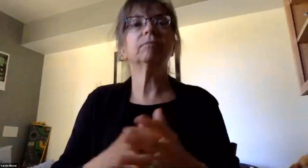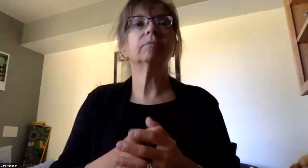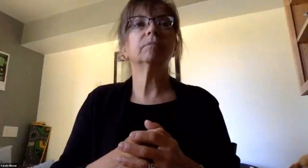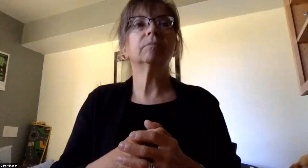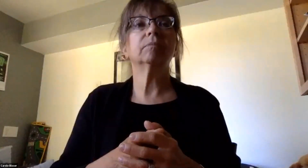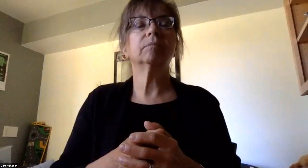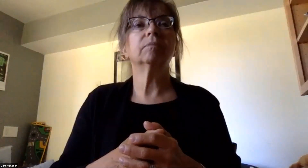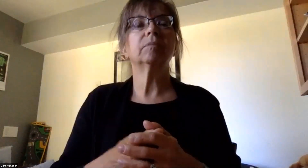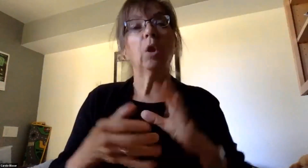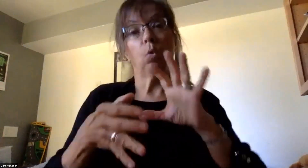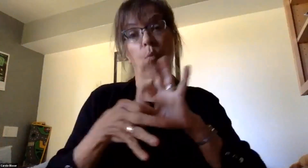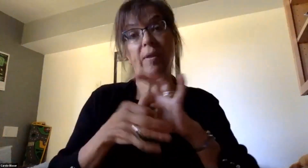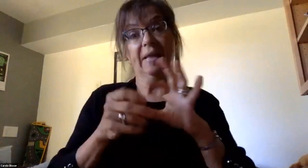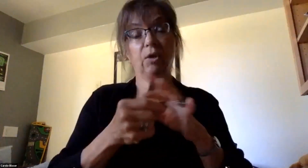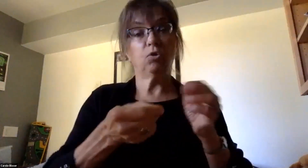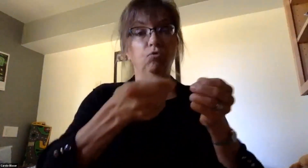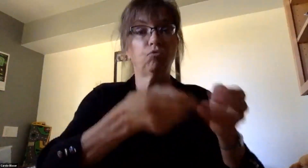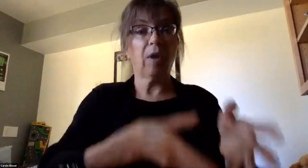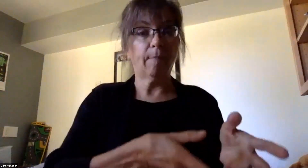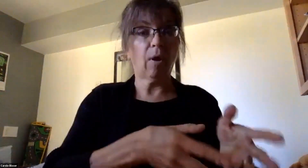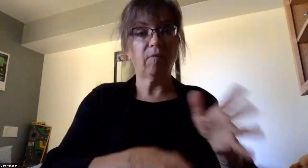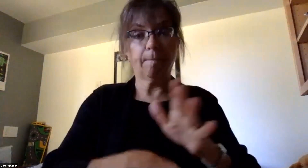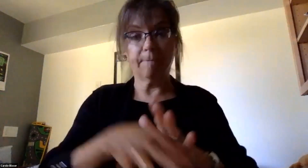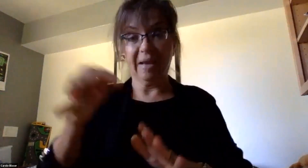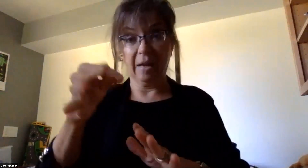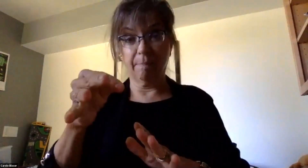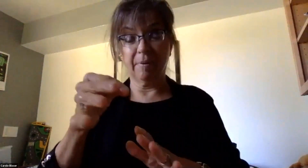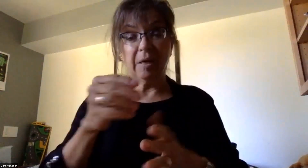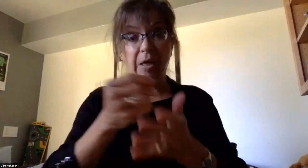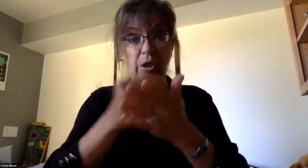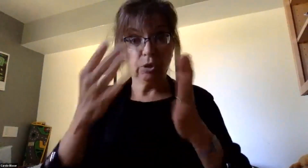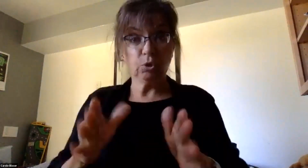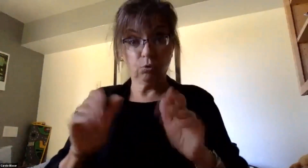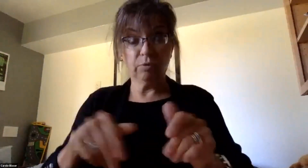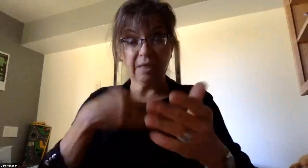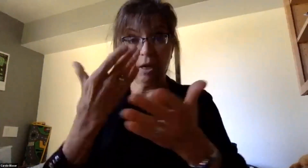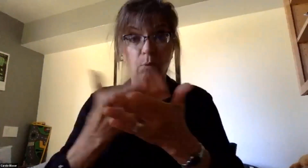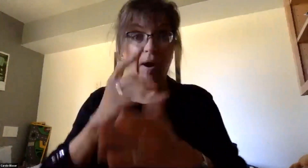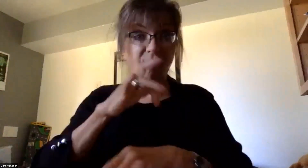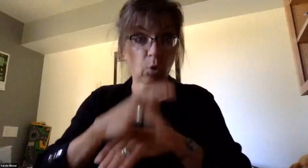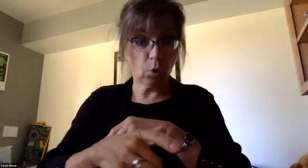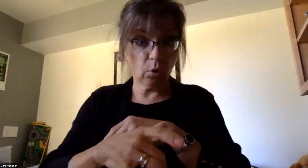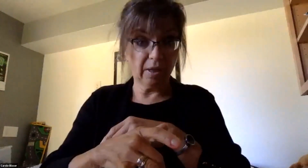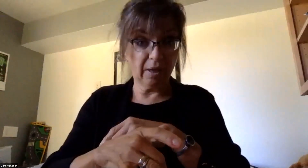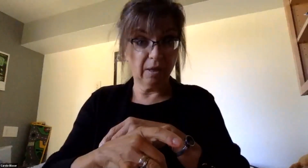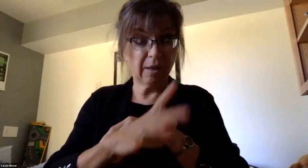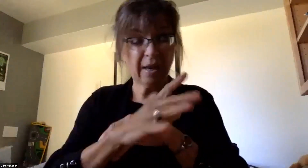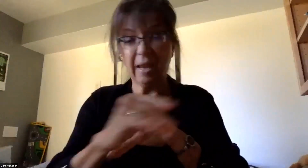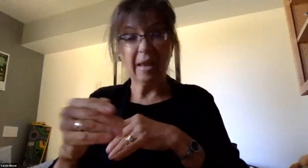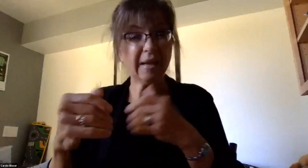Relative to drop off and pick up, will children be able to arrive to school early? And how will this work?